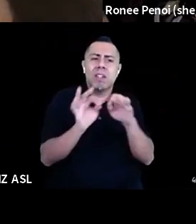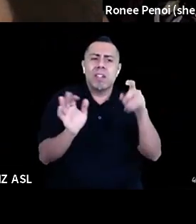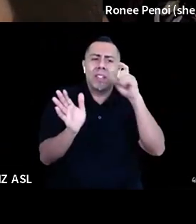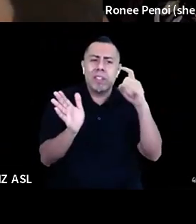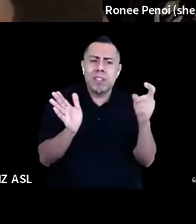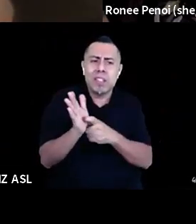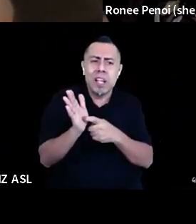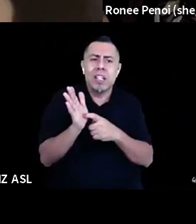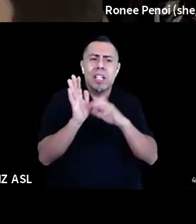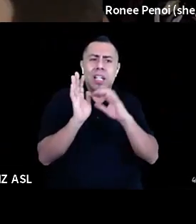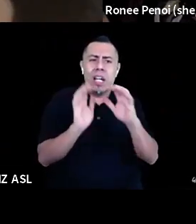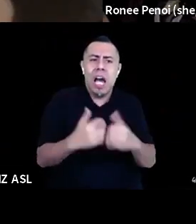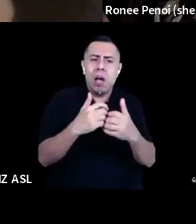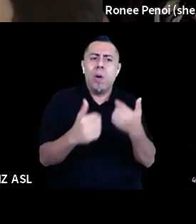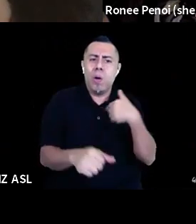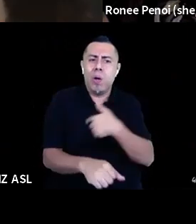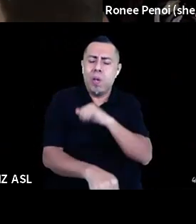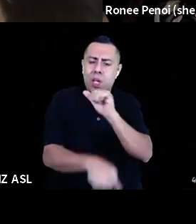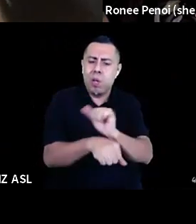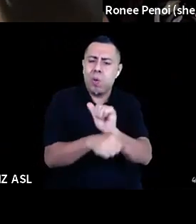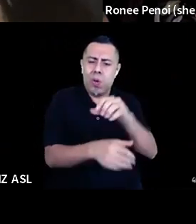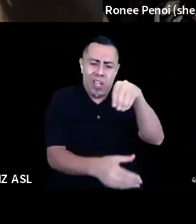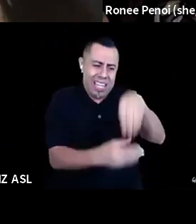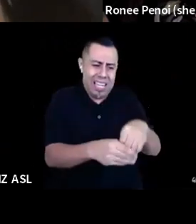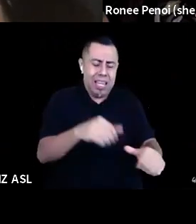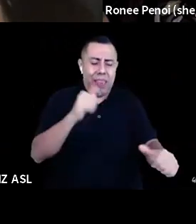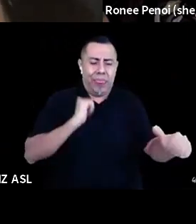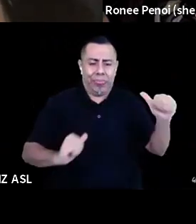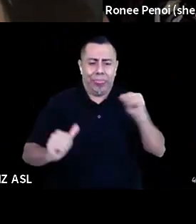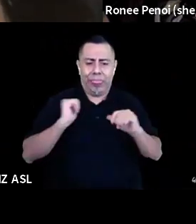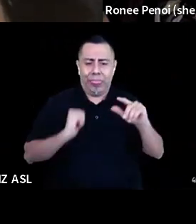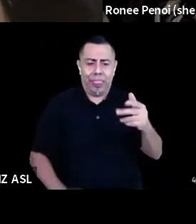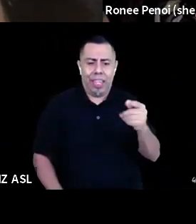the theater have to be regenerative because what is theater without people?